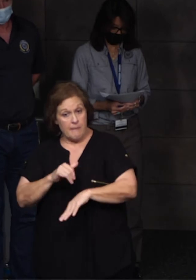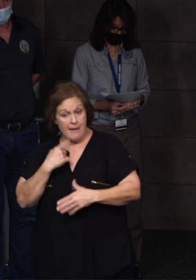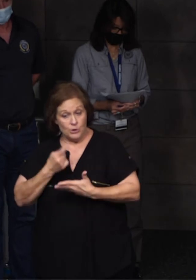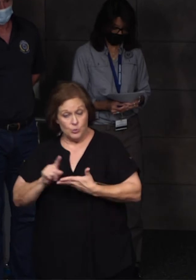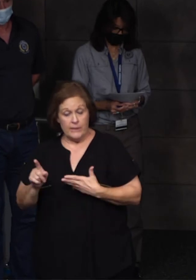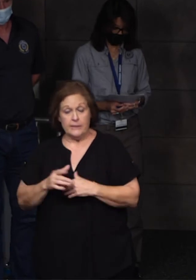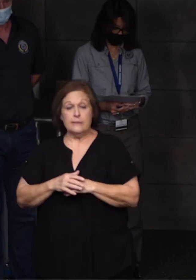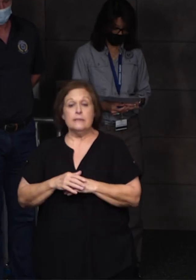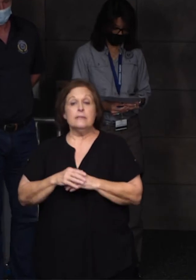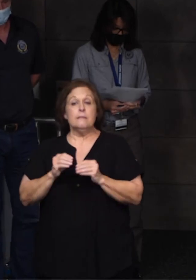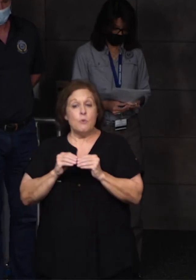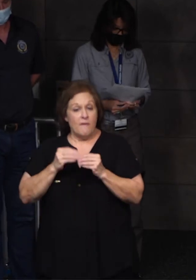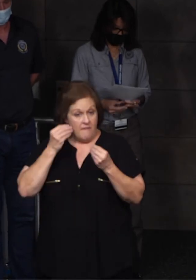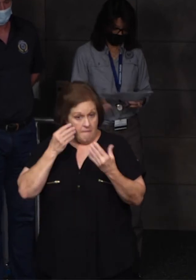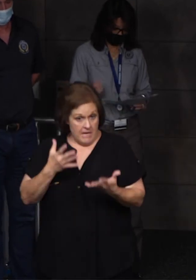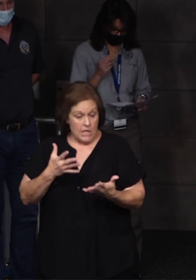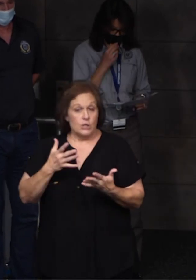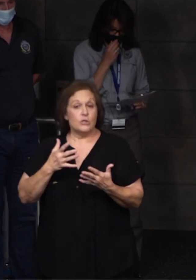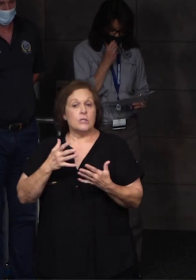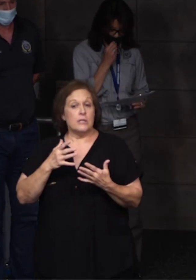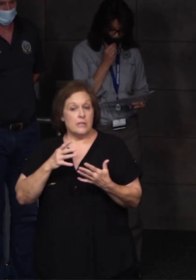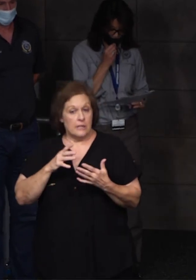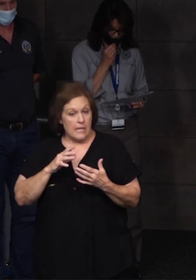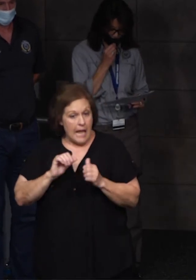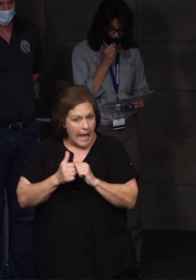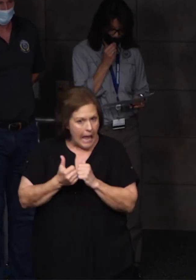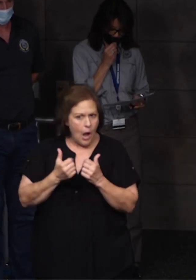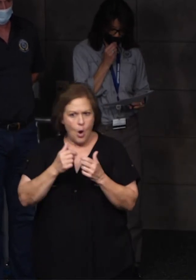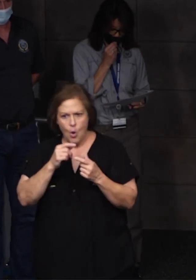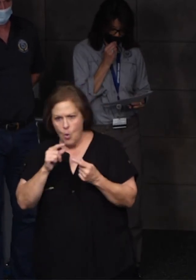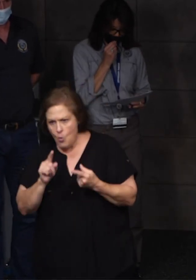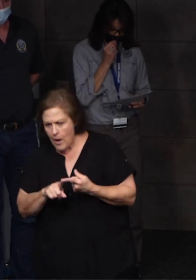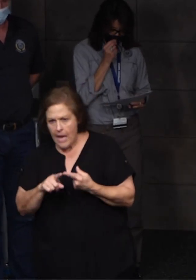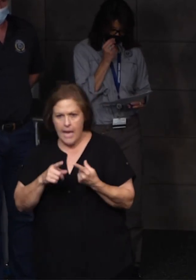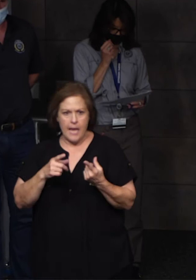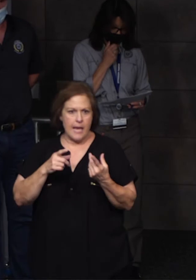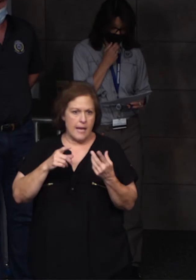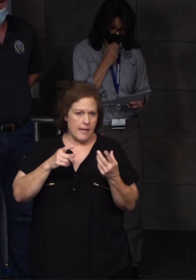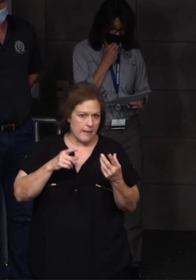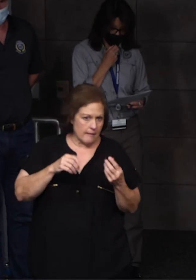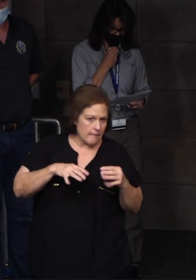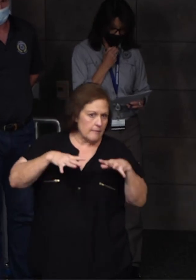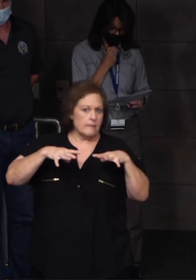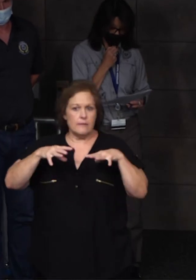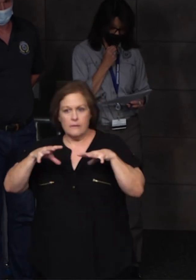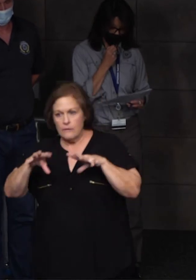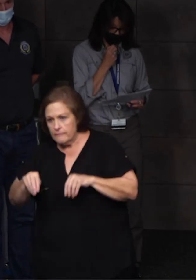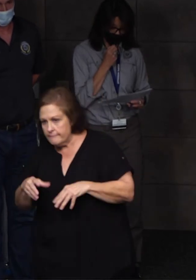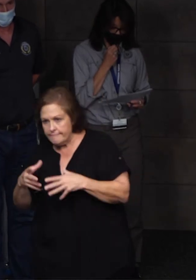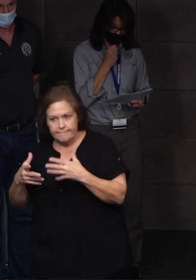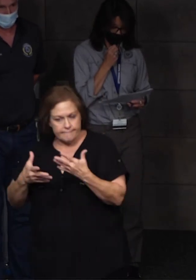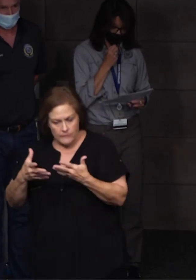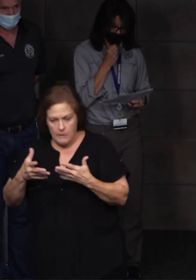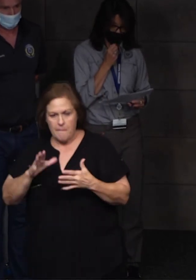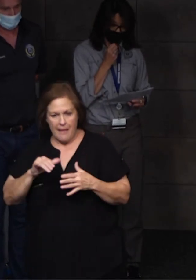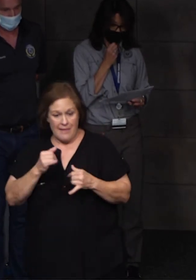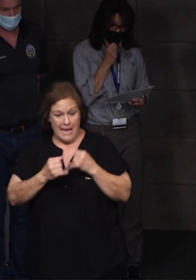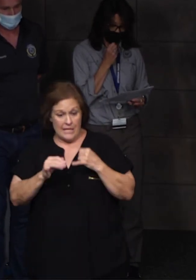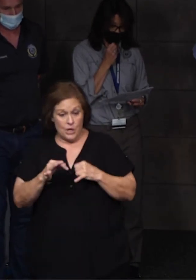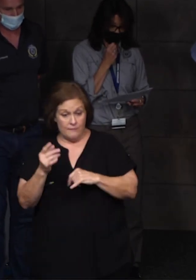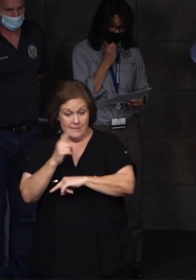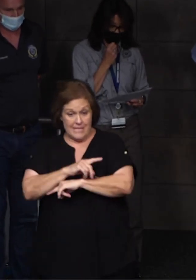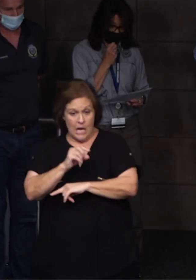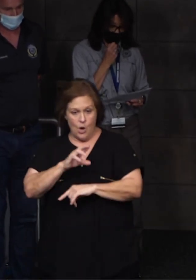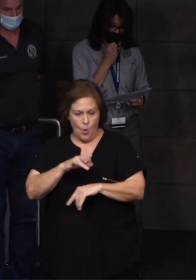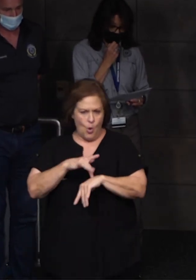There's more to come on where that progress will be made and how long others will be out, hopefully by the end of today, if not early